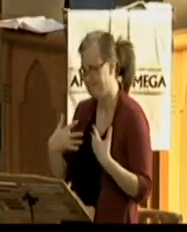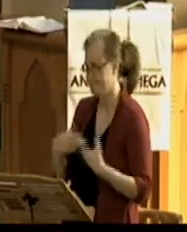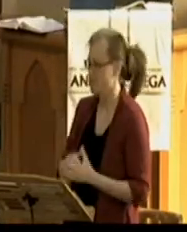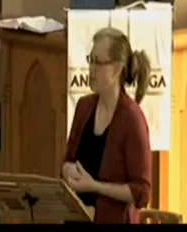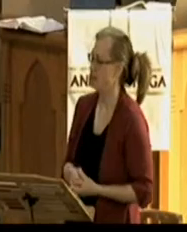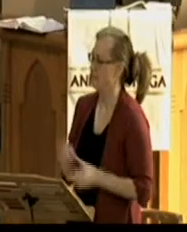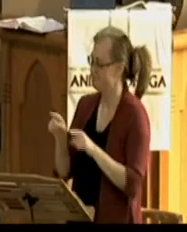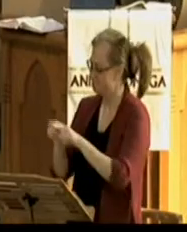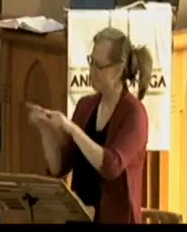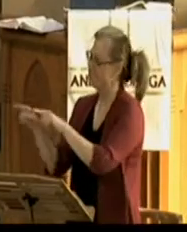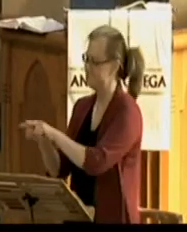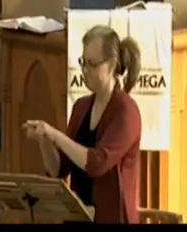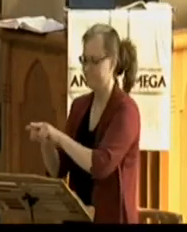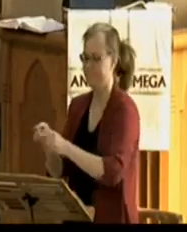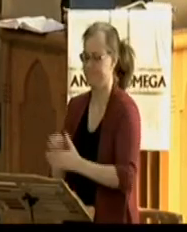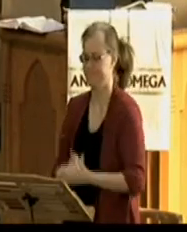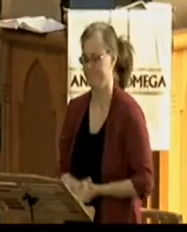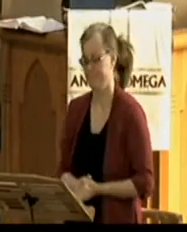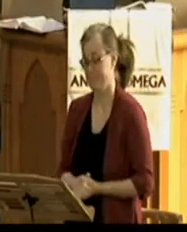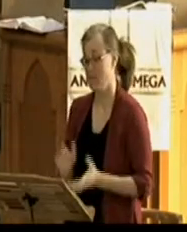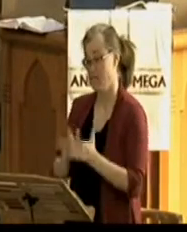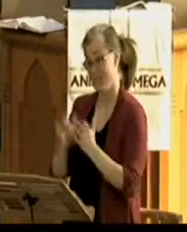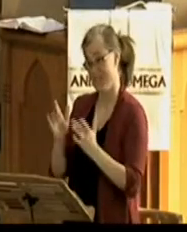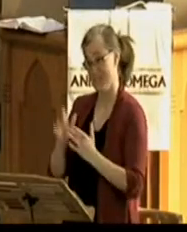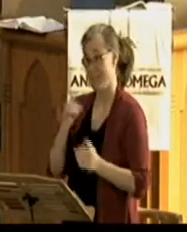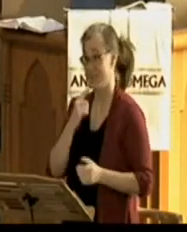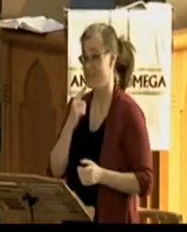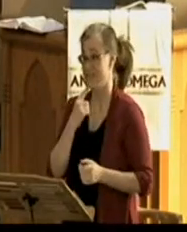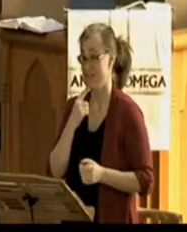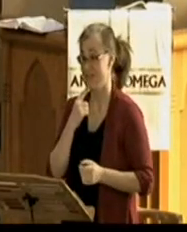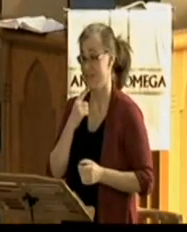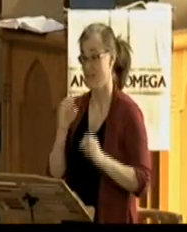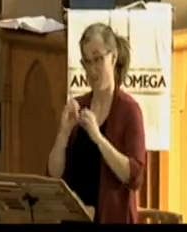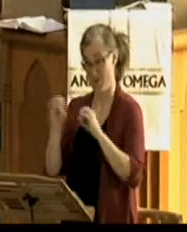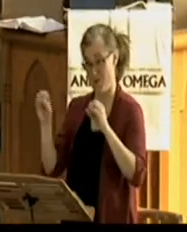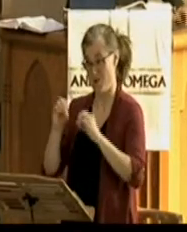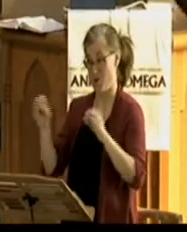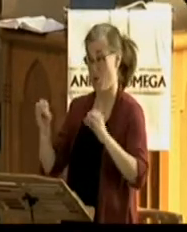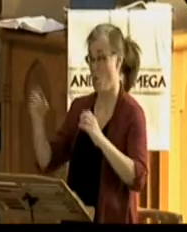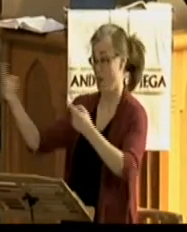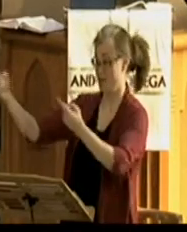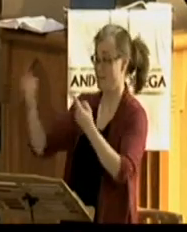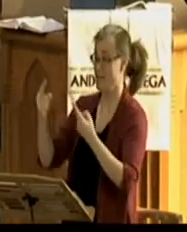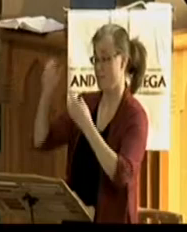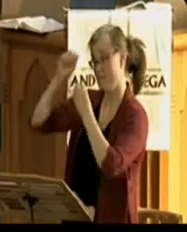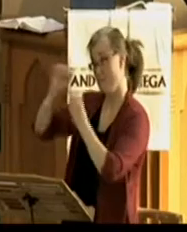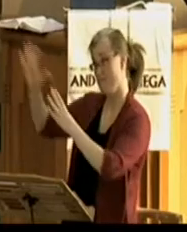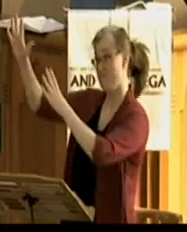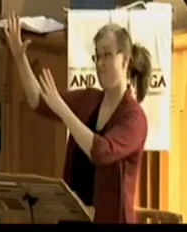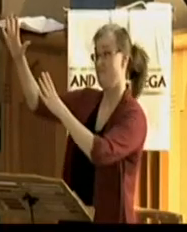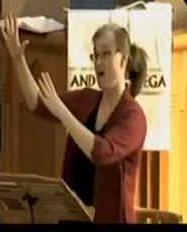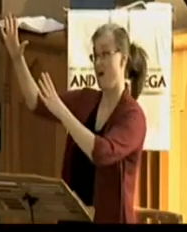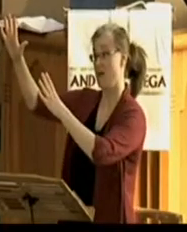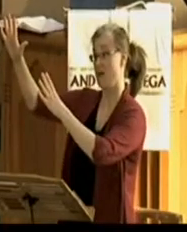way, the truth, and the life, no man comes to the Father but by me. Right before this, remember, Thomas asked the question,